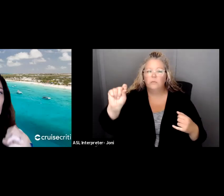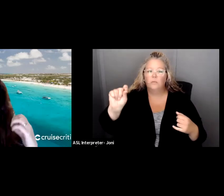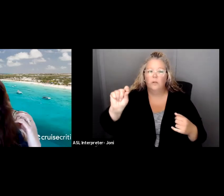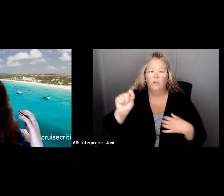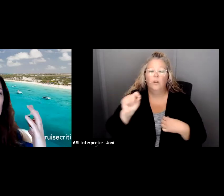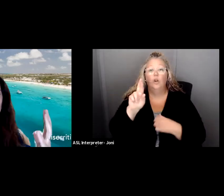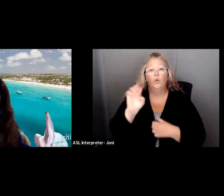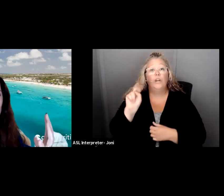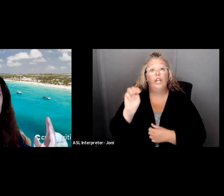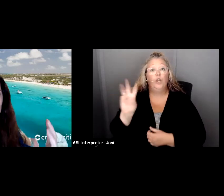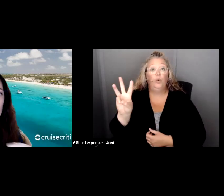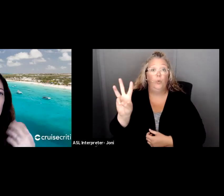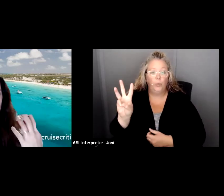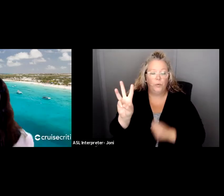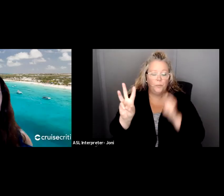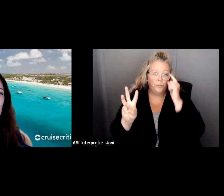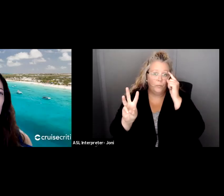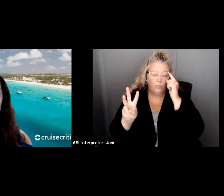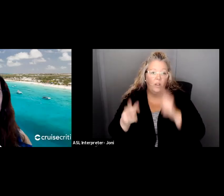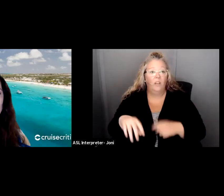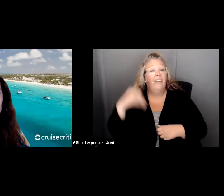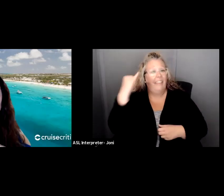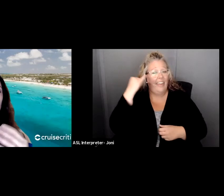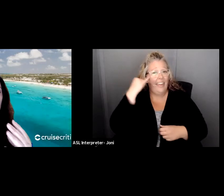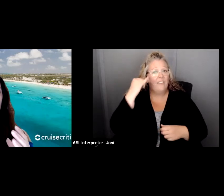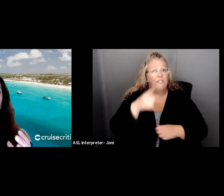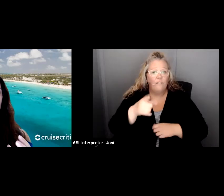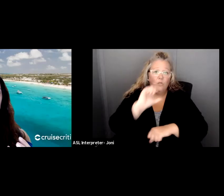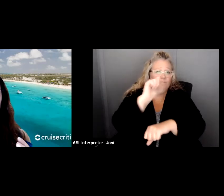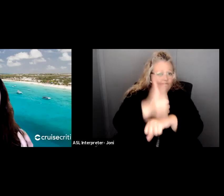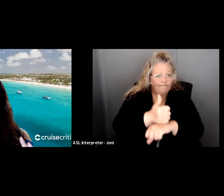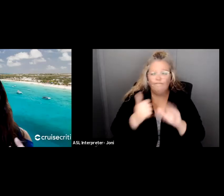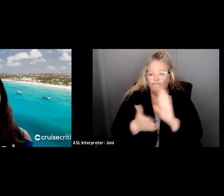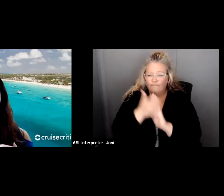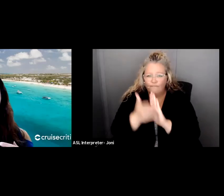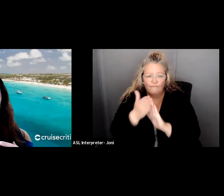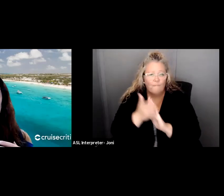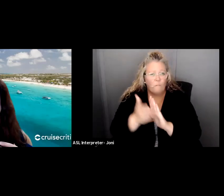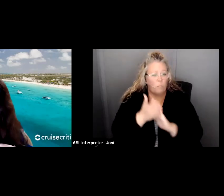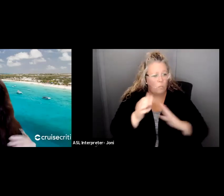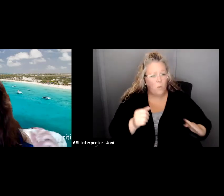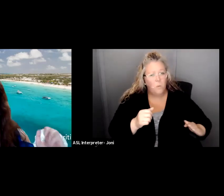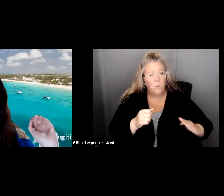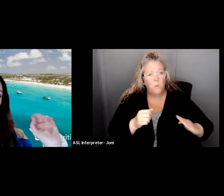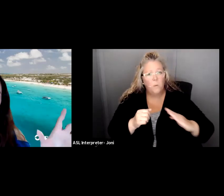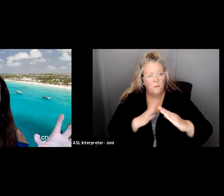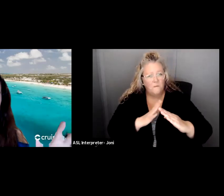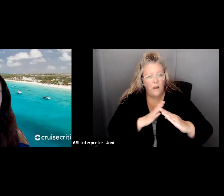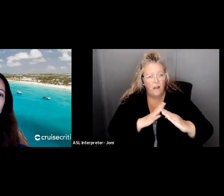sustain, you have your house built, the center is how you want it. You have your five core services running and you're thinking about the impact you're